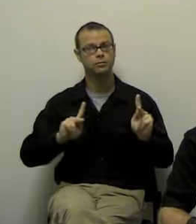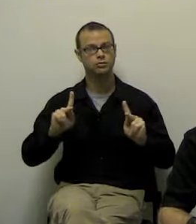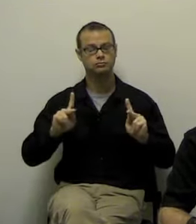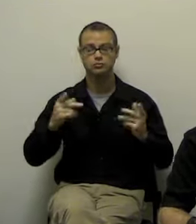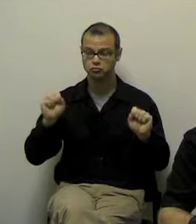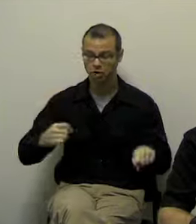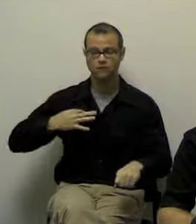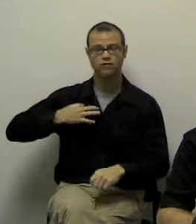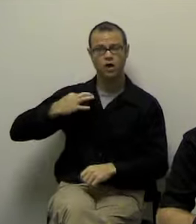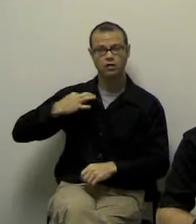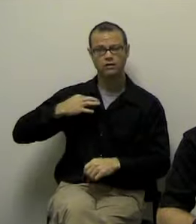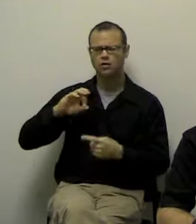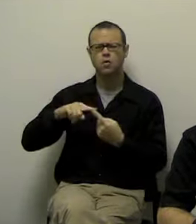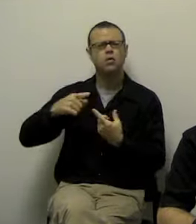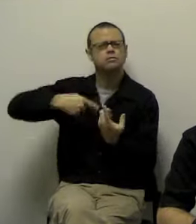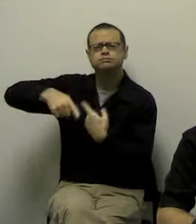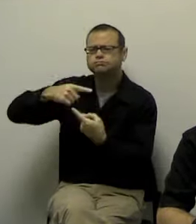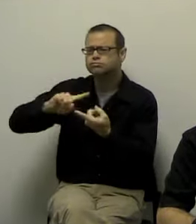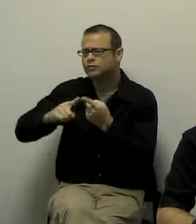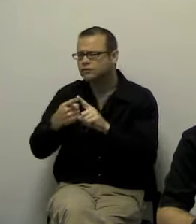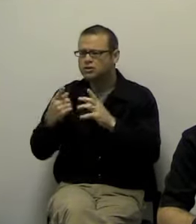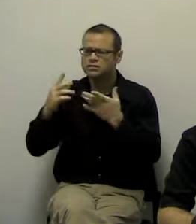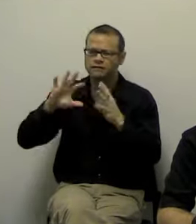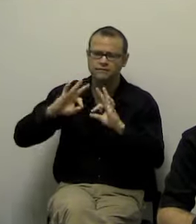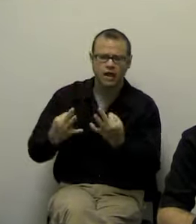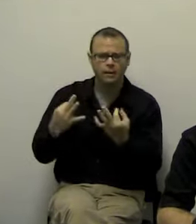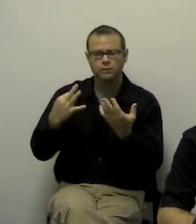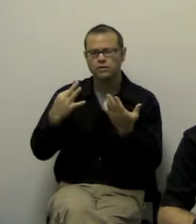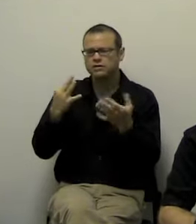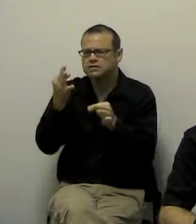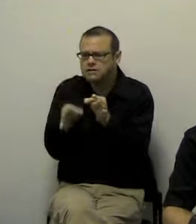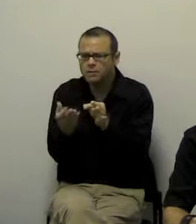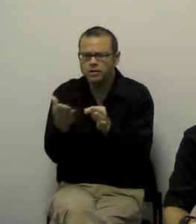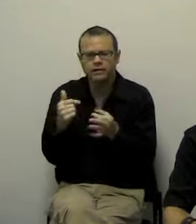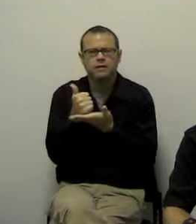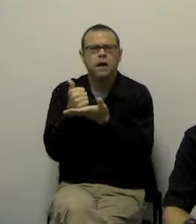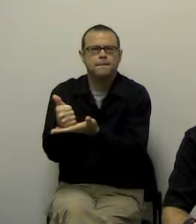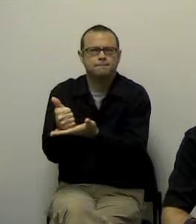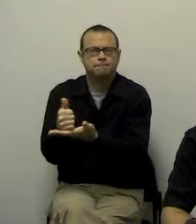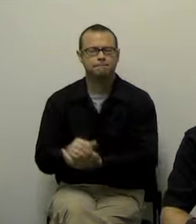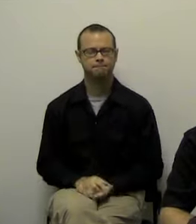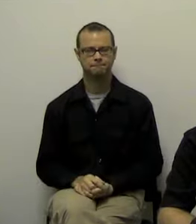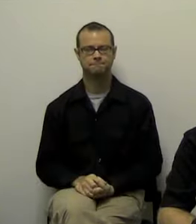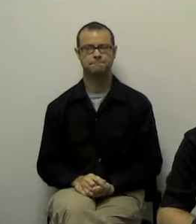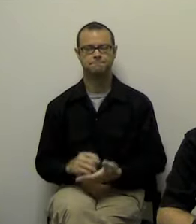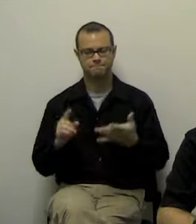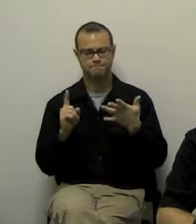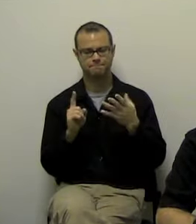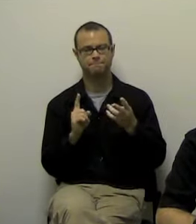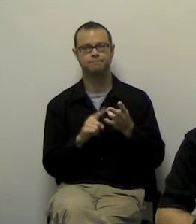just help people around you with seemingly simple or mundane tasks. Remember that no one is perfect.